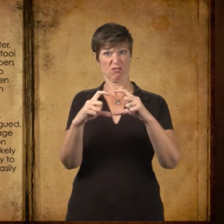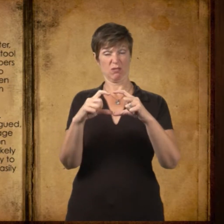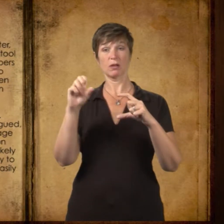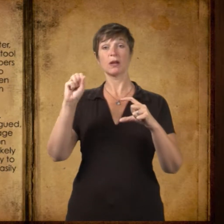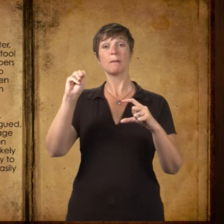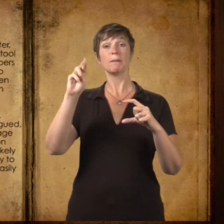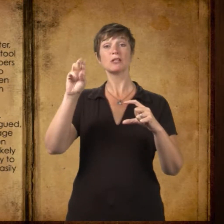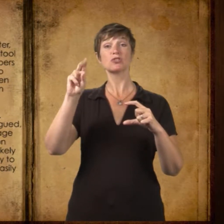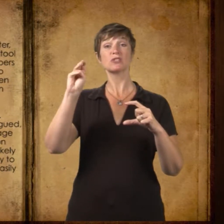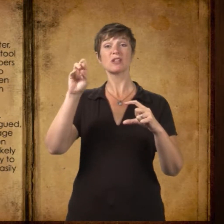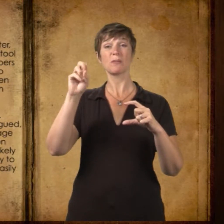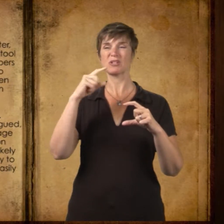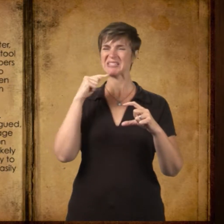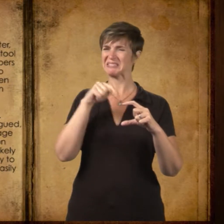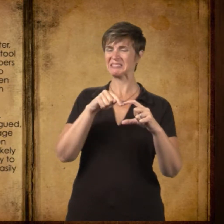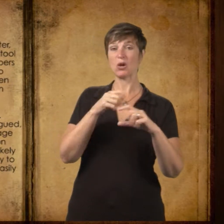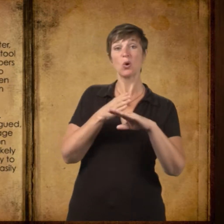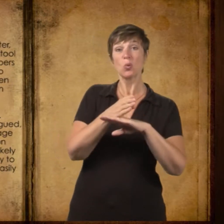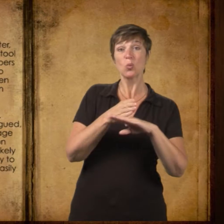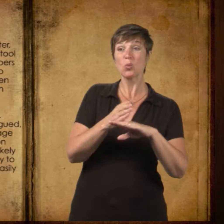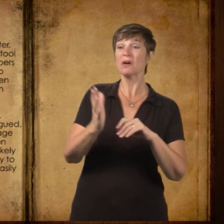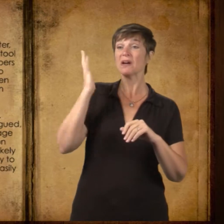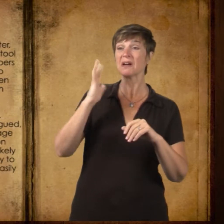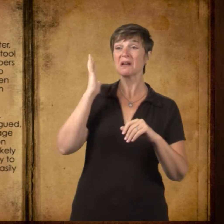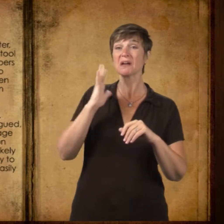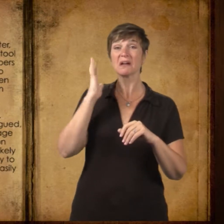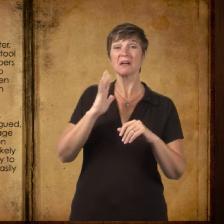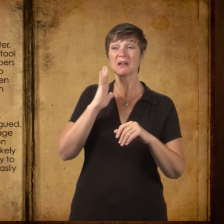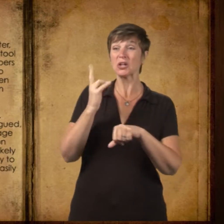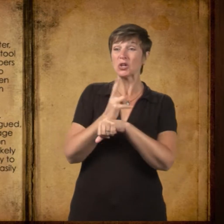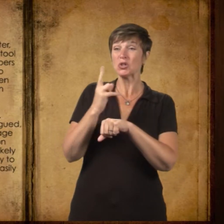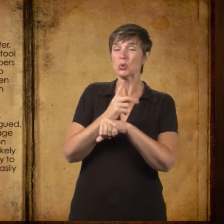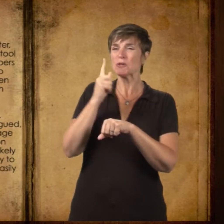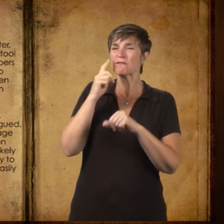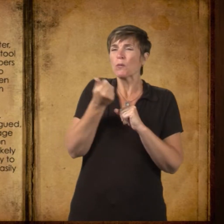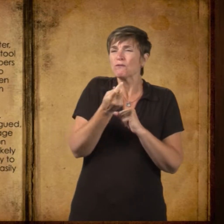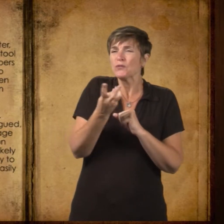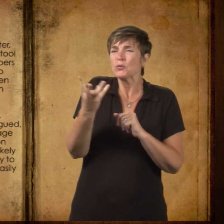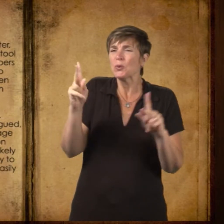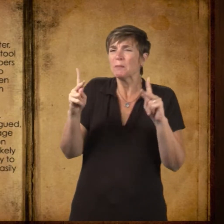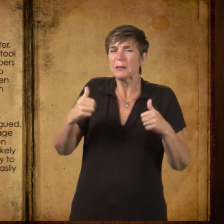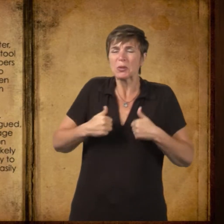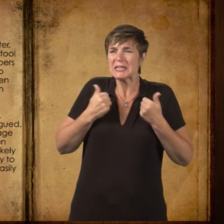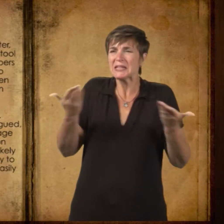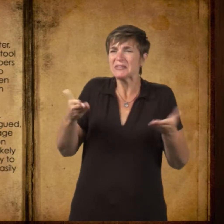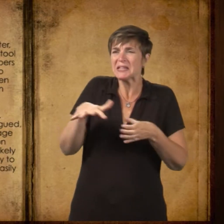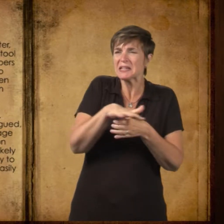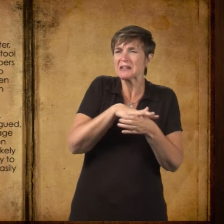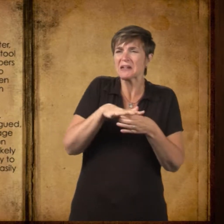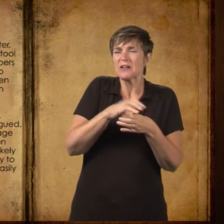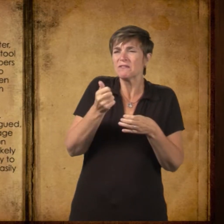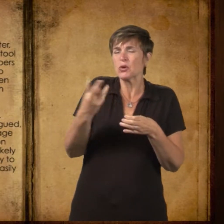Chips of wood, Mr. Summers had argued, had been all very well when the village was tiny,